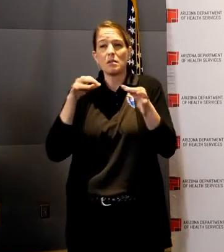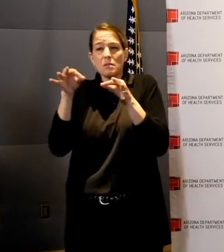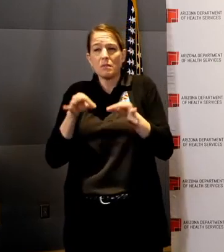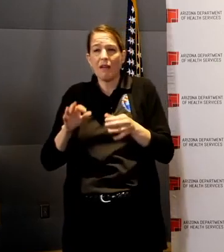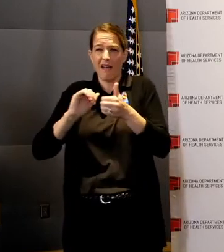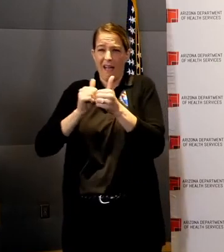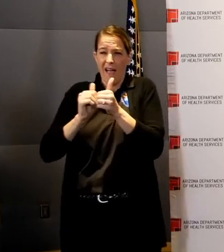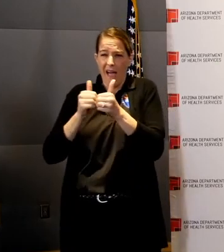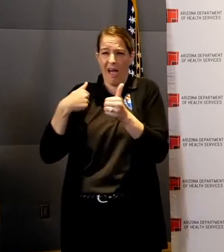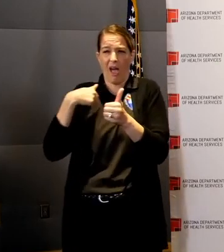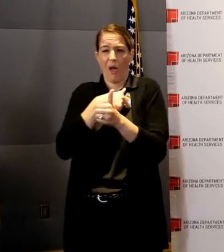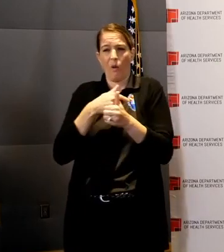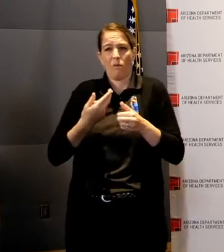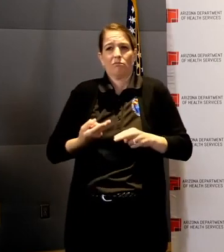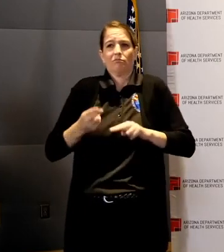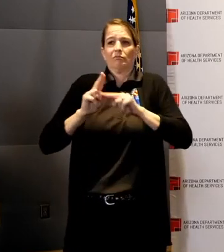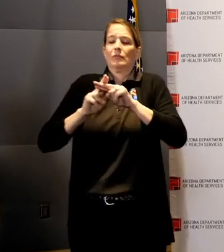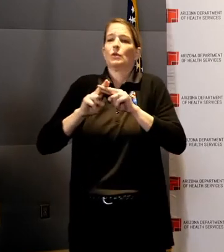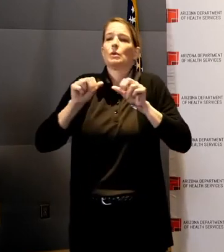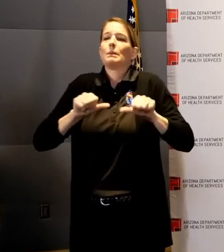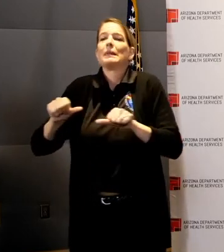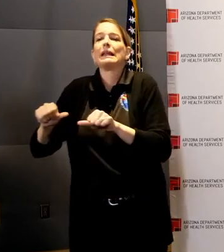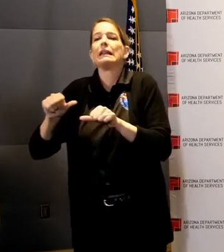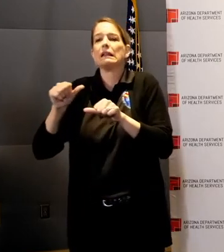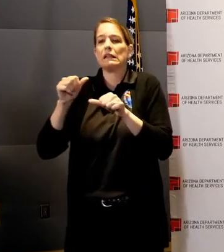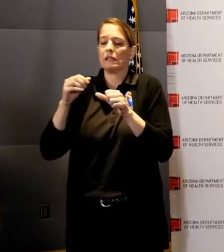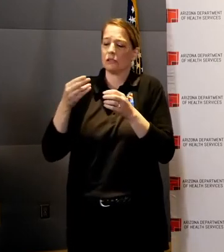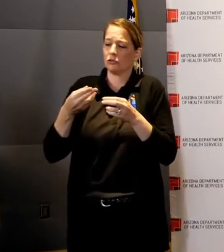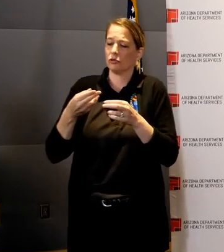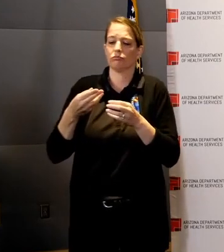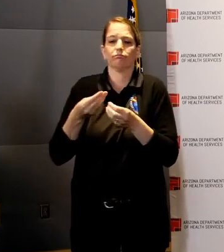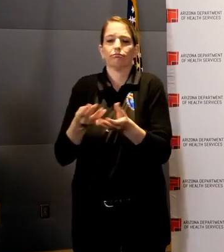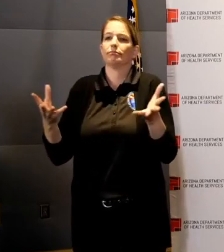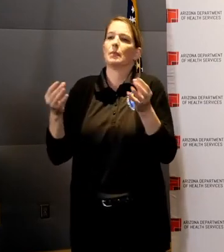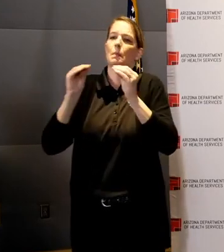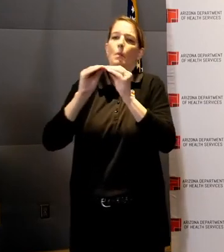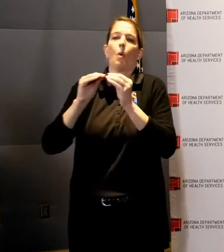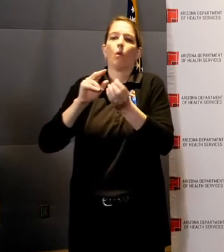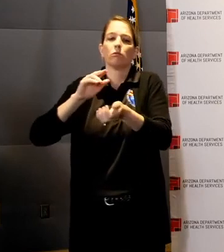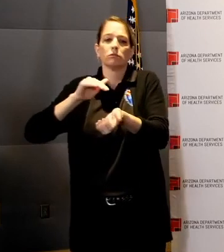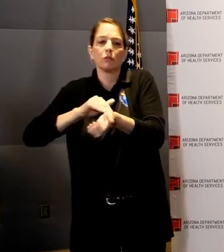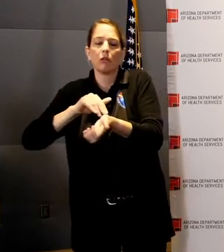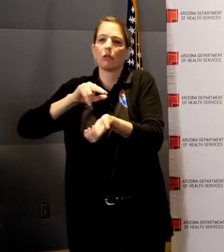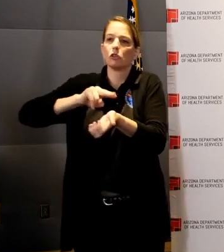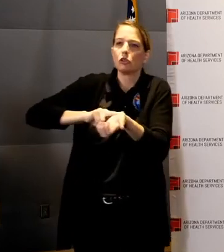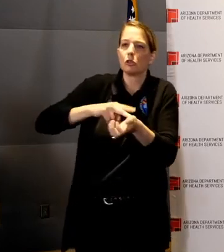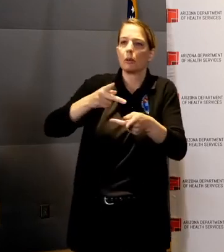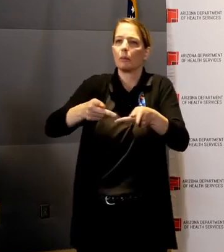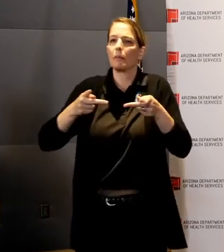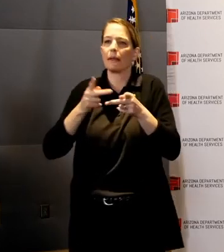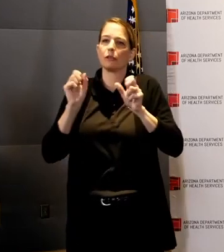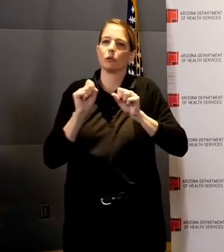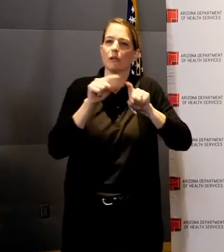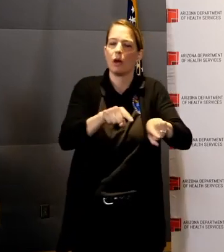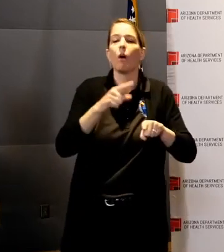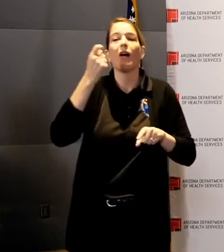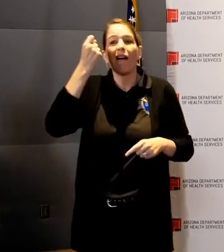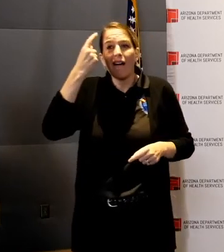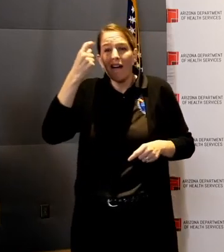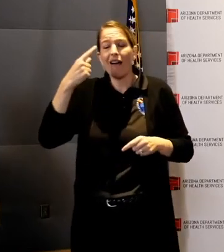In addition to the governor's executive order halting elective surgeries in an effort to preserve personal protective equipment,